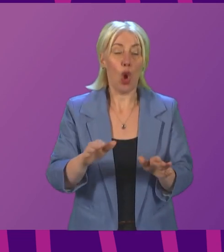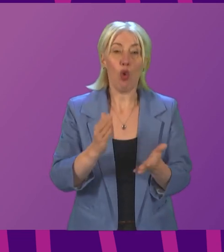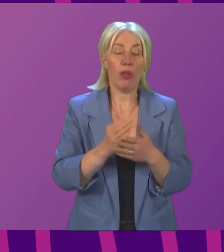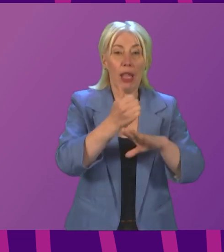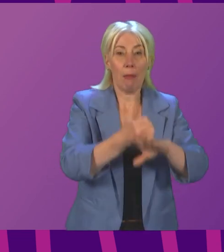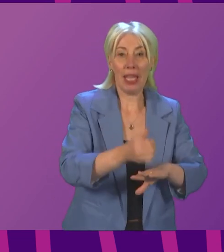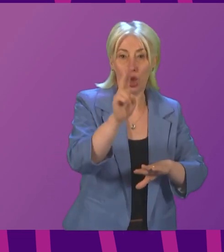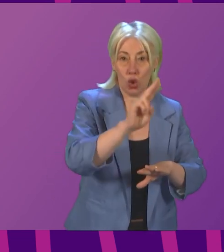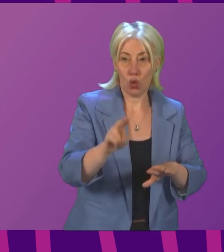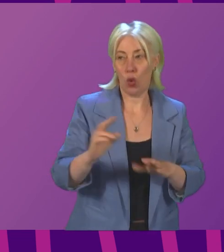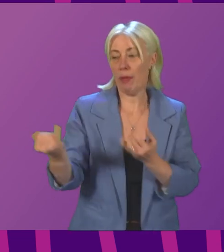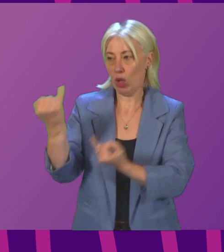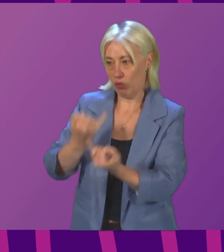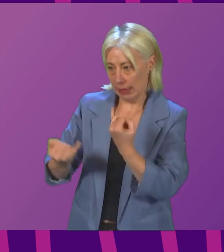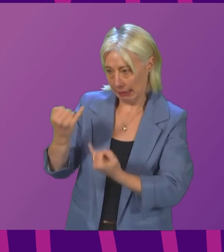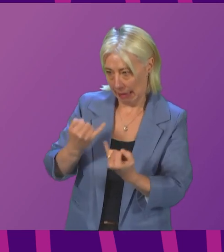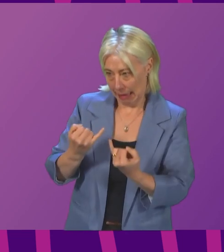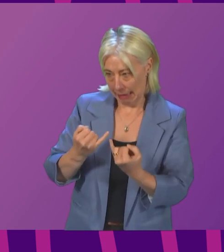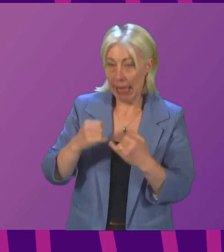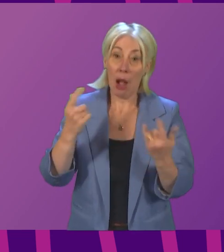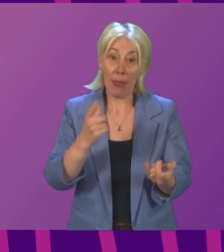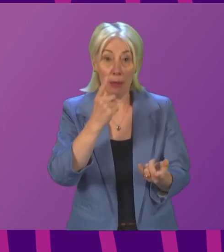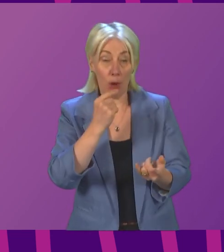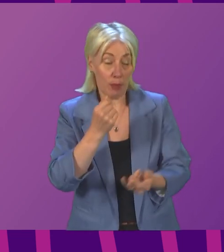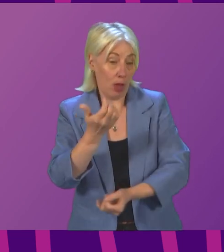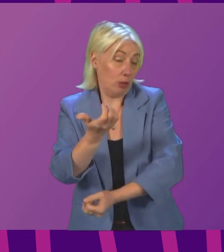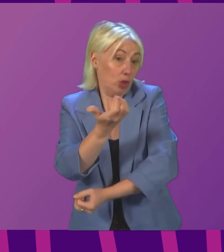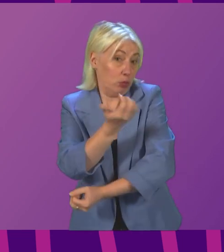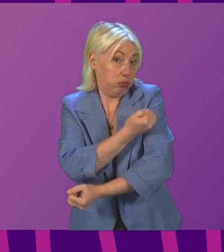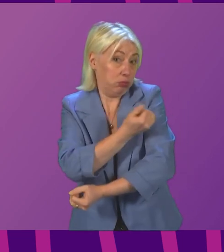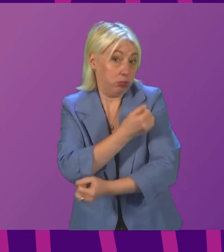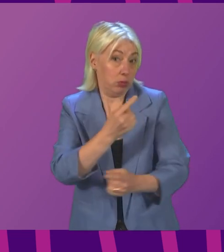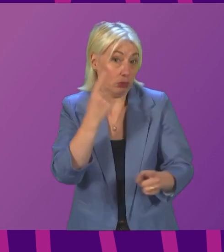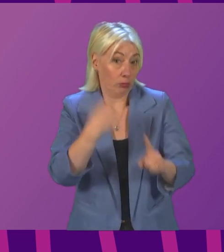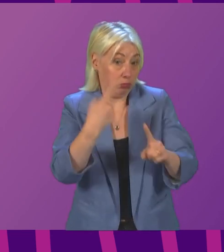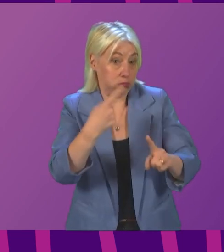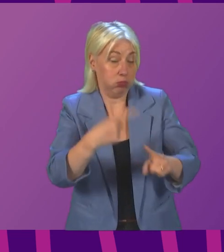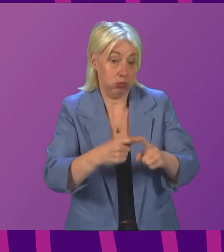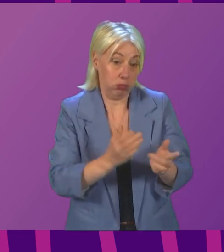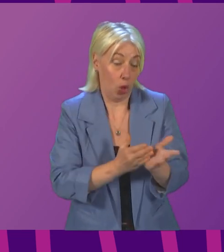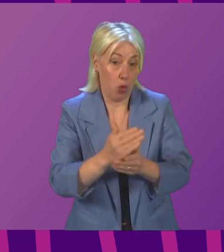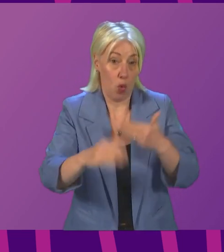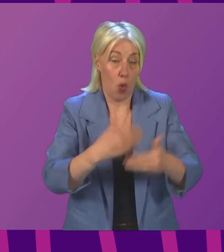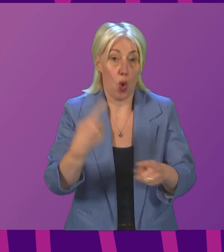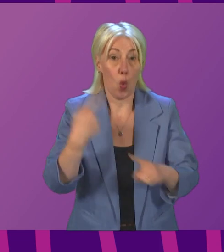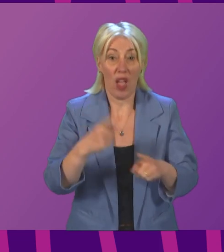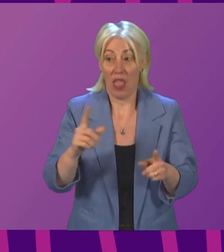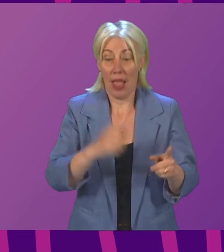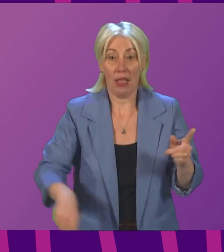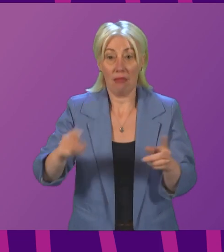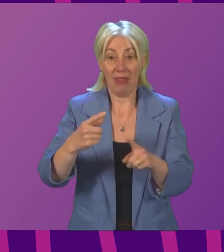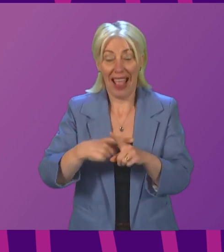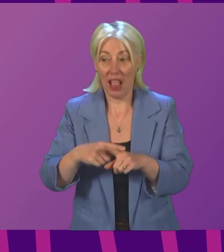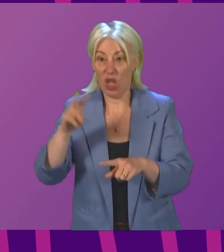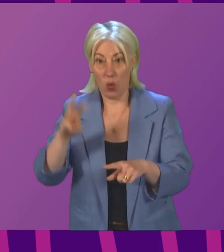-based, that was criticised, but then it turned out we managed to vaccinate those younger teachers, teenagers quicker than any other part of the UK. Across every